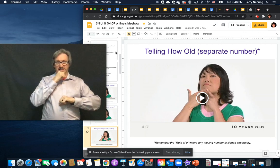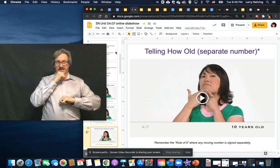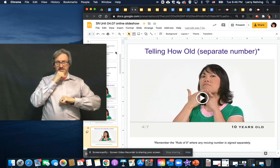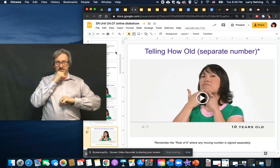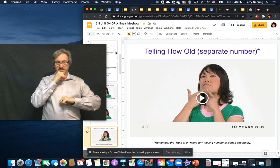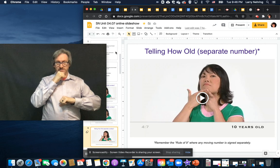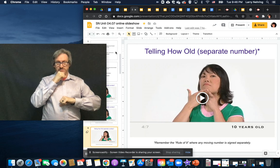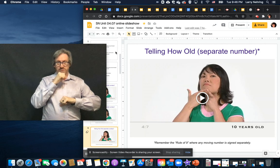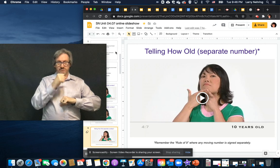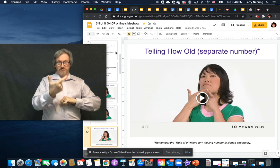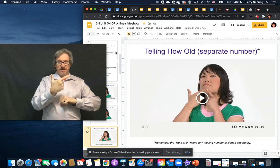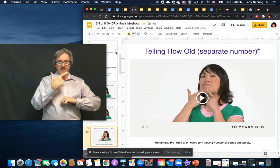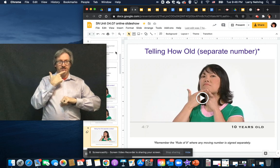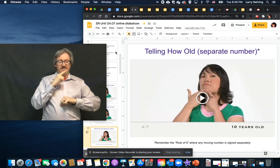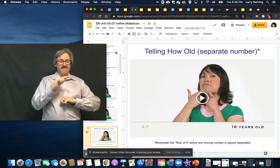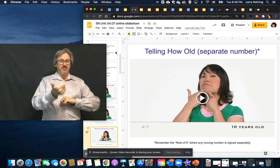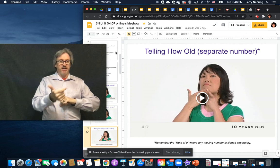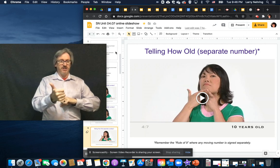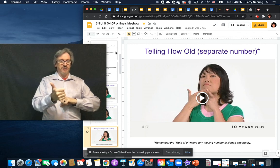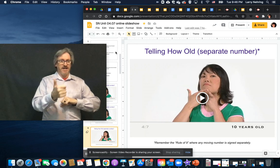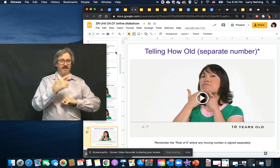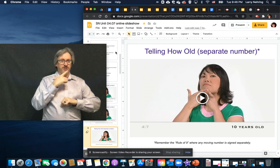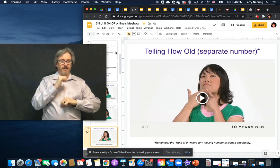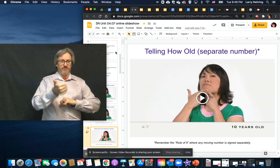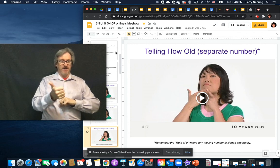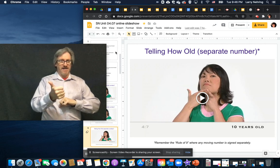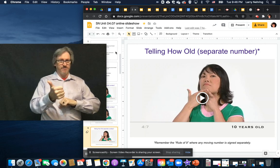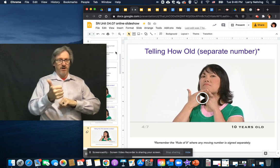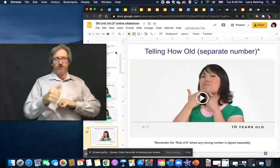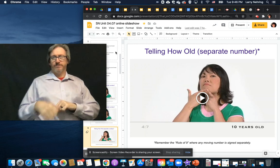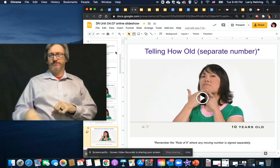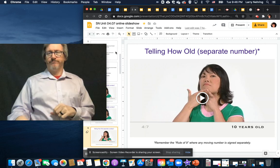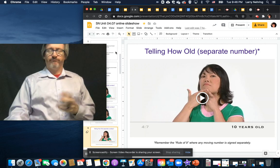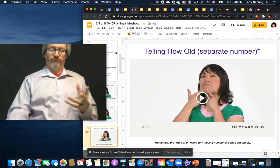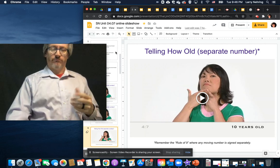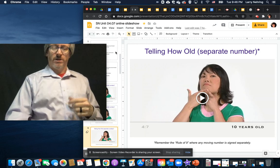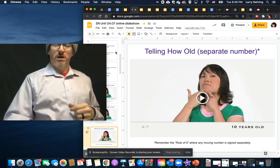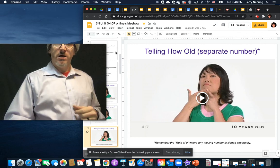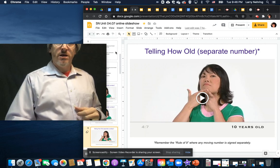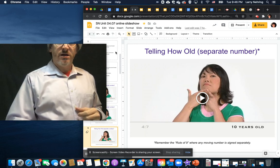of this. It just doesn't change the handshape as much.